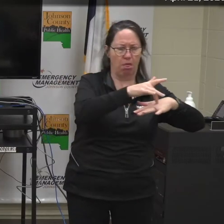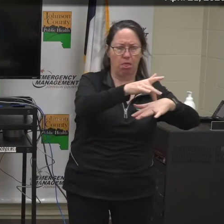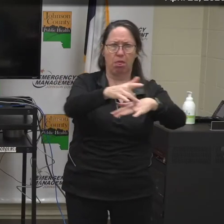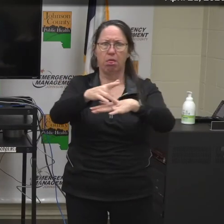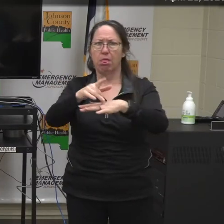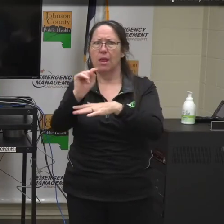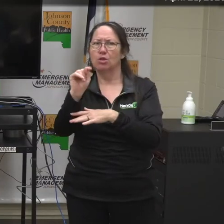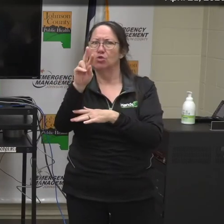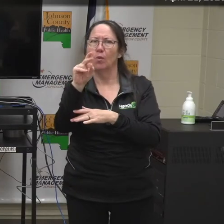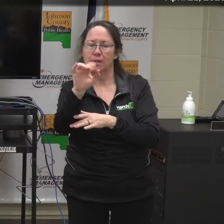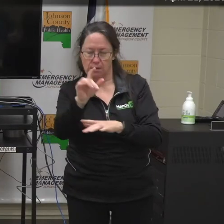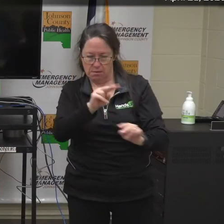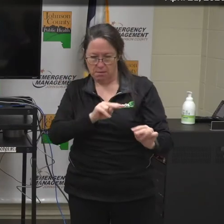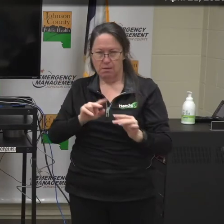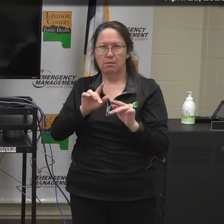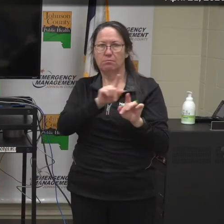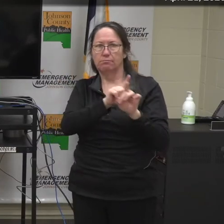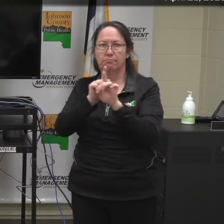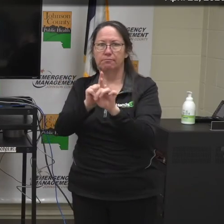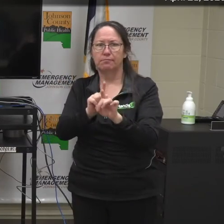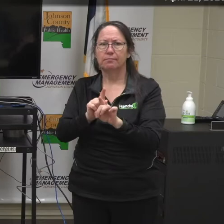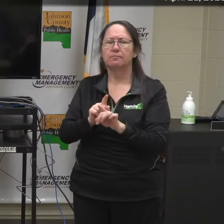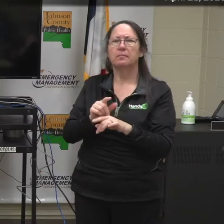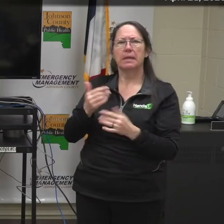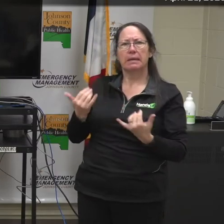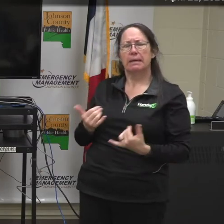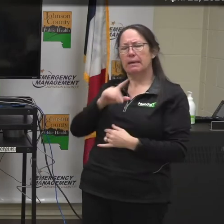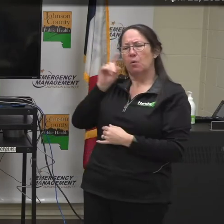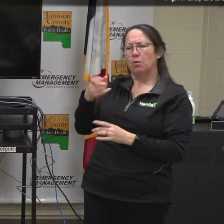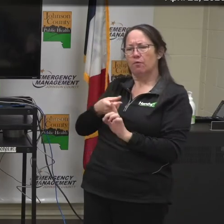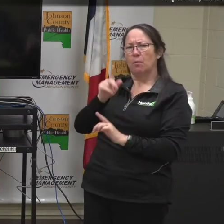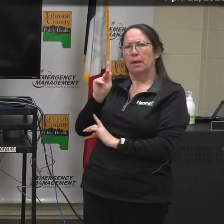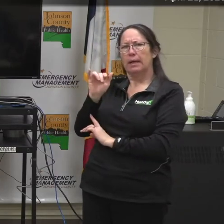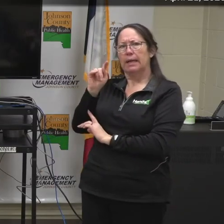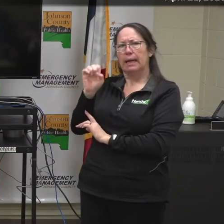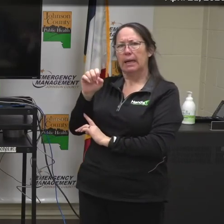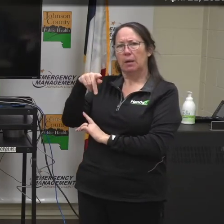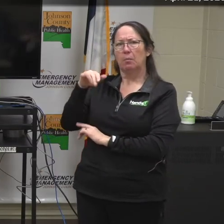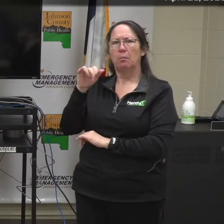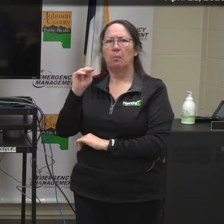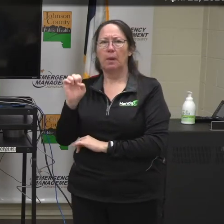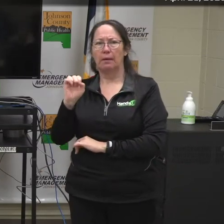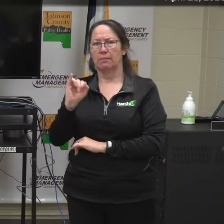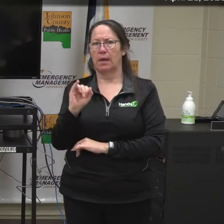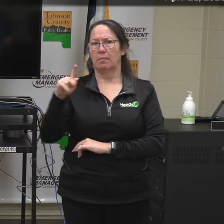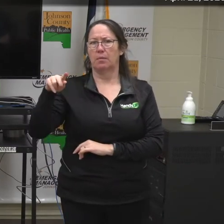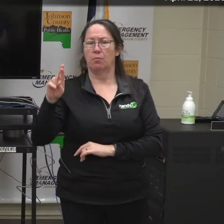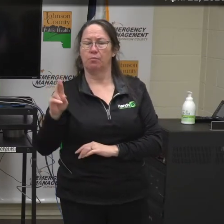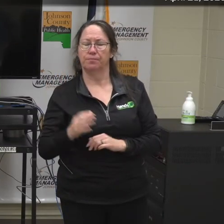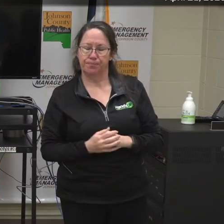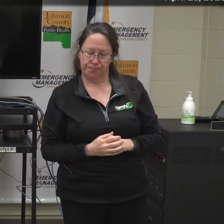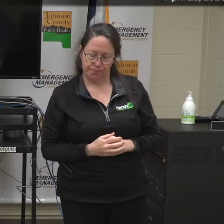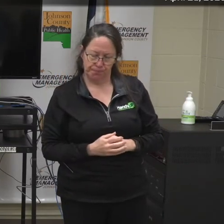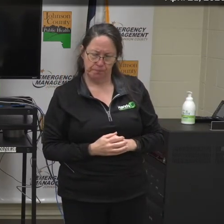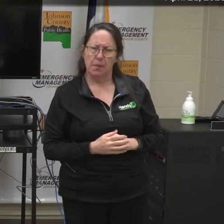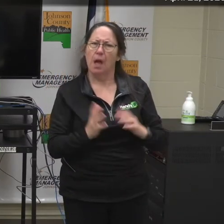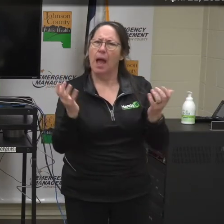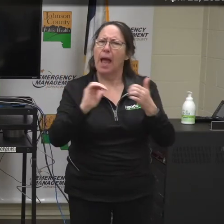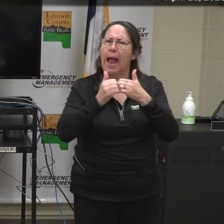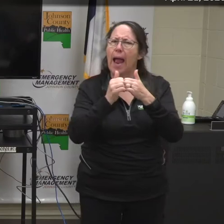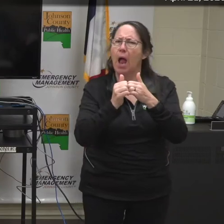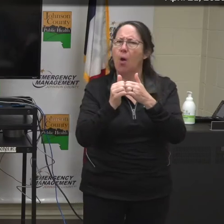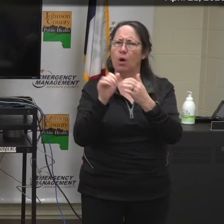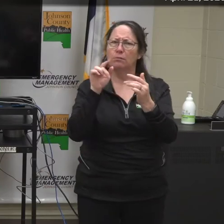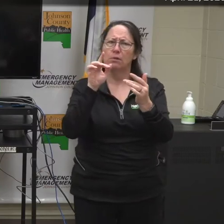Okay, I have a few questions from Kate Payne at Iowa Public Radio. Can you update us on the county's contact tracing process?